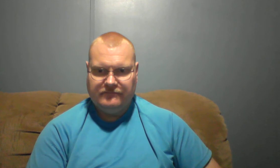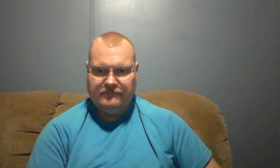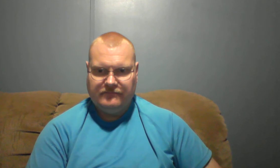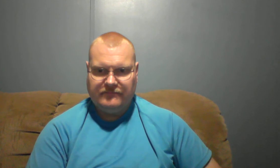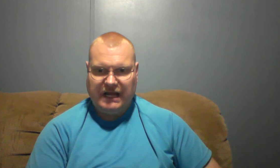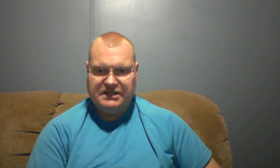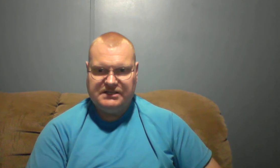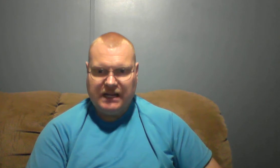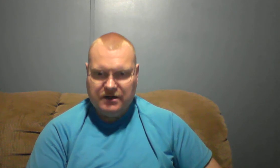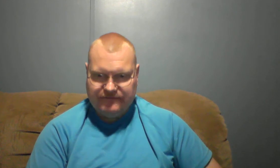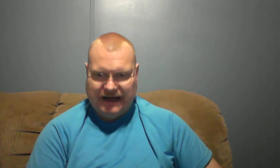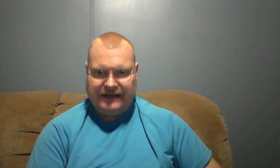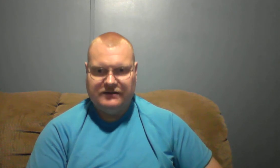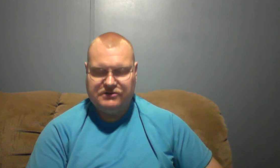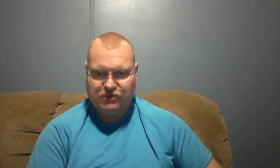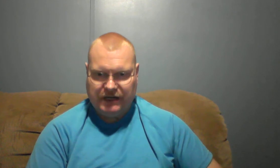and just terrified screaming